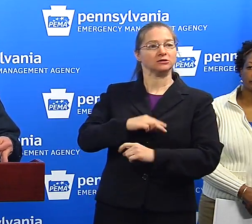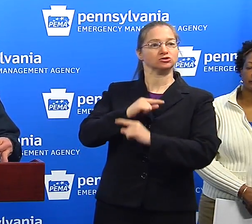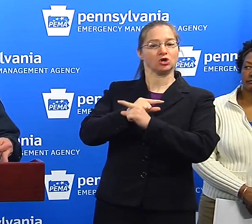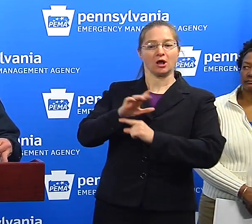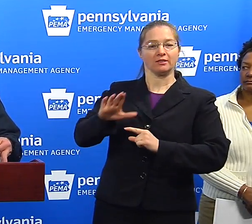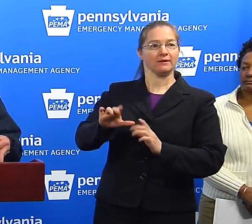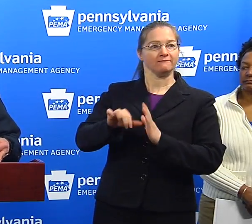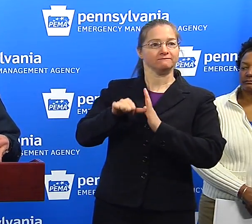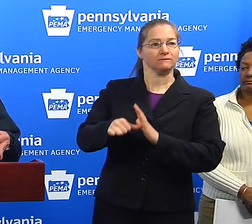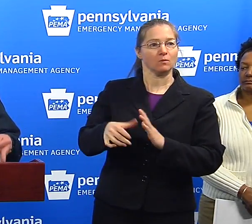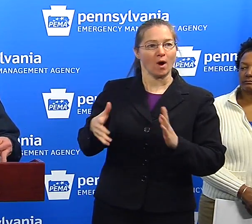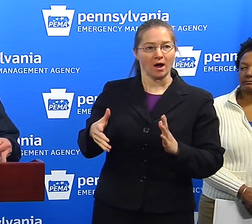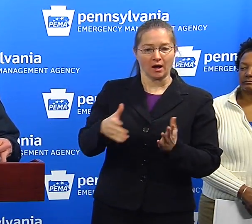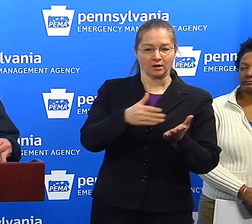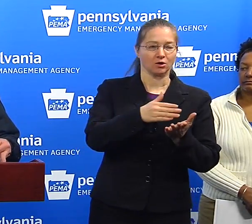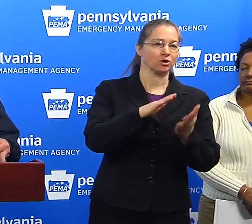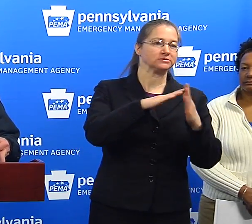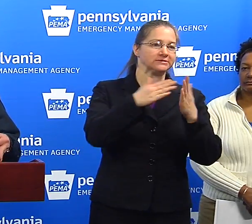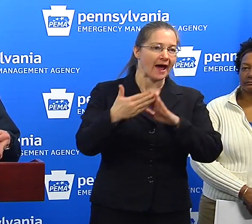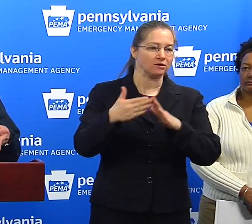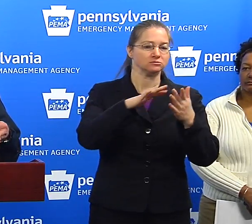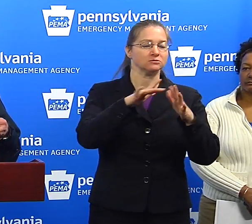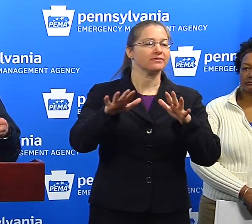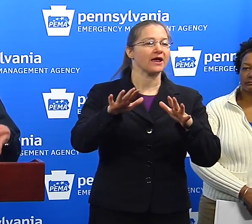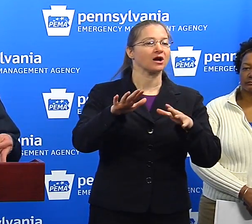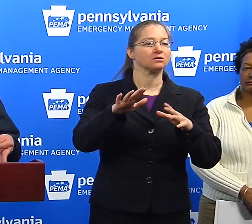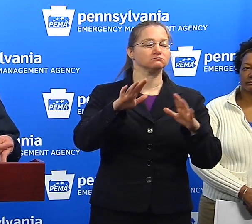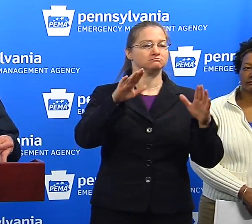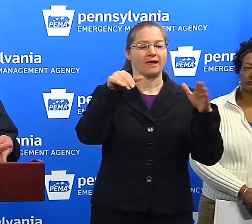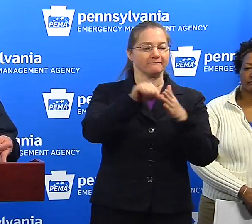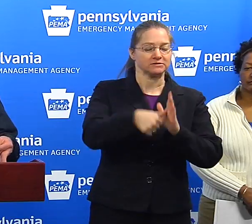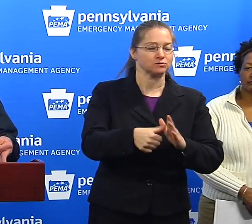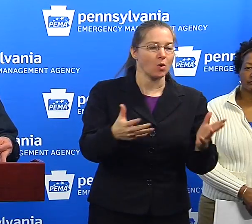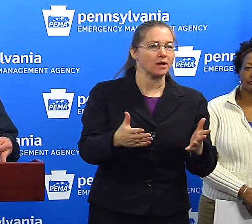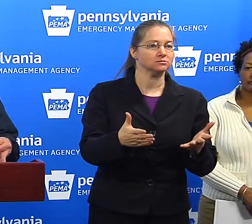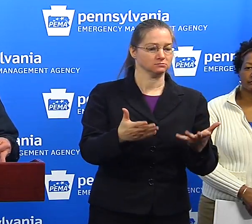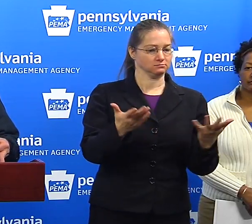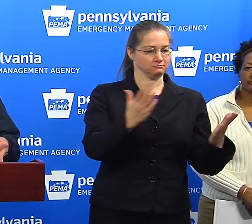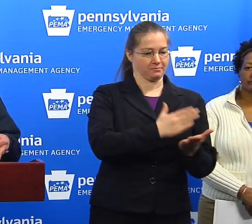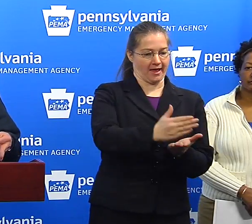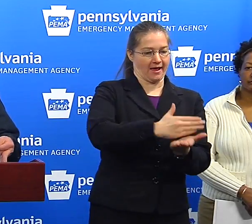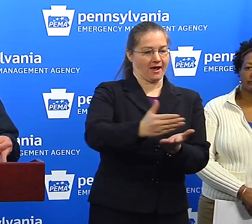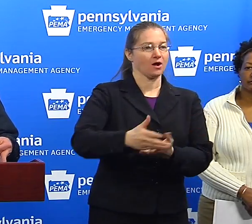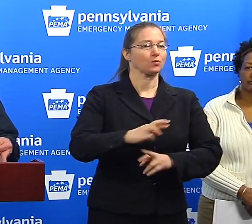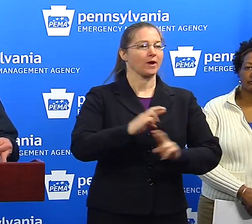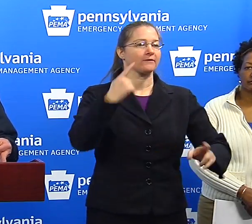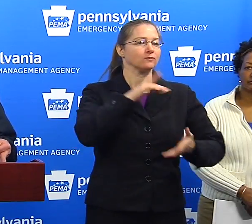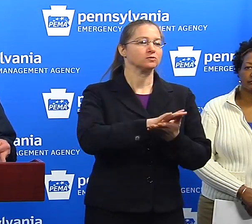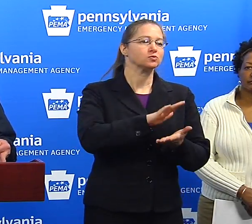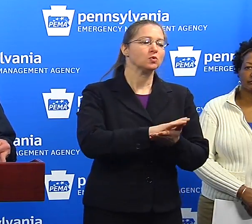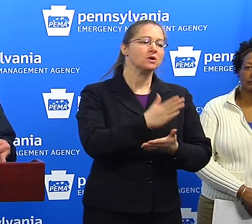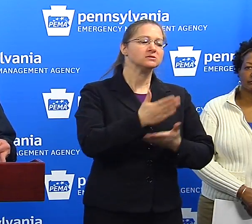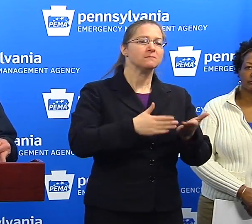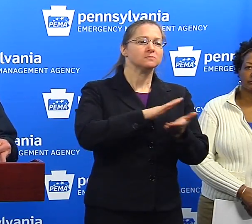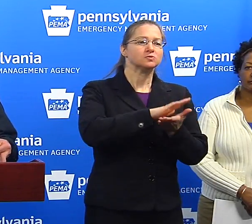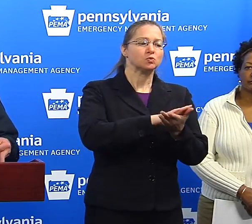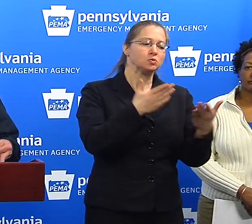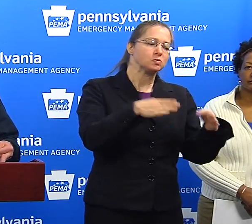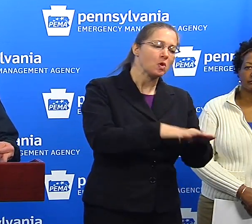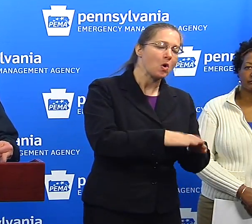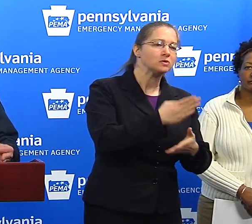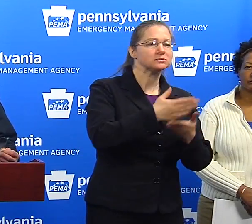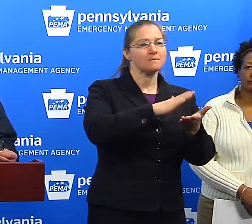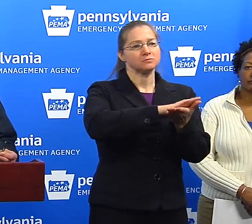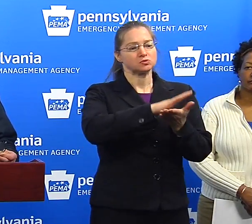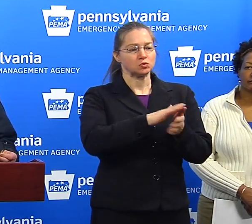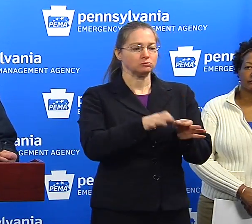plowed out in their streets, getting ready for schools. We can make an assumption, schools, some schools will be closed, a lot of schools will be on delay. But